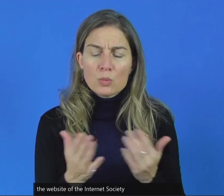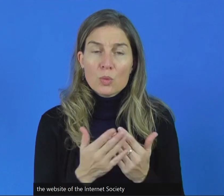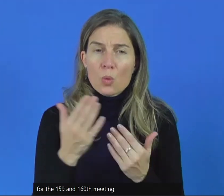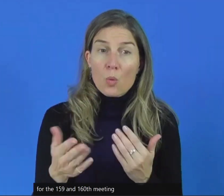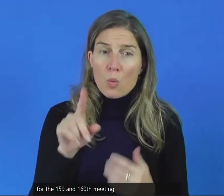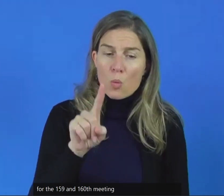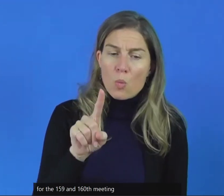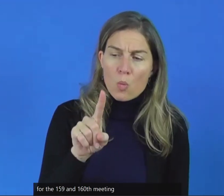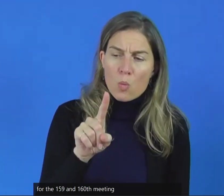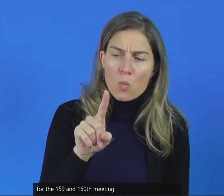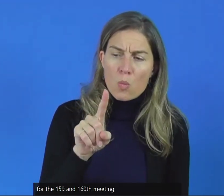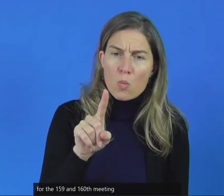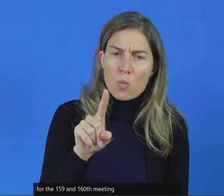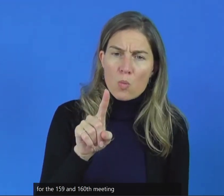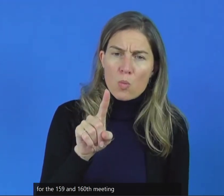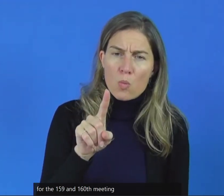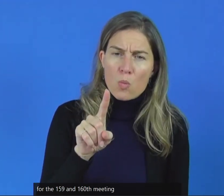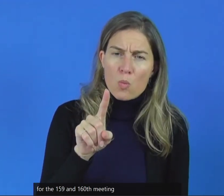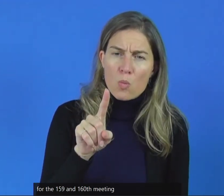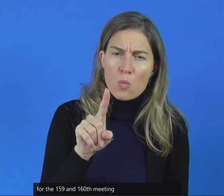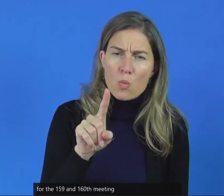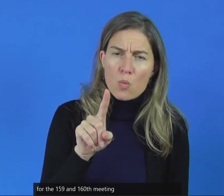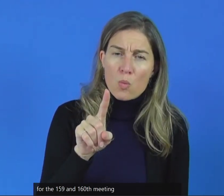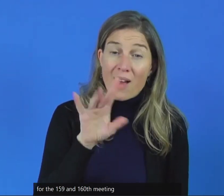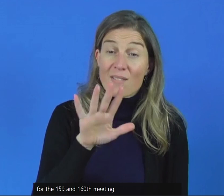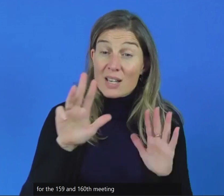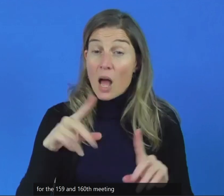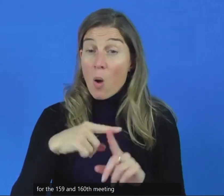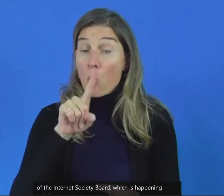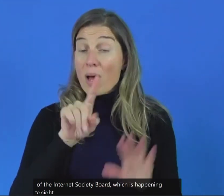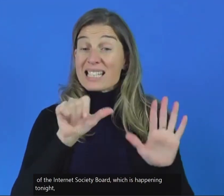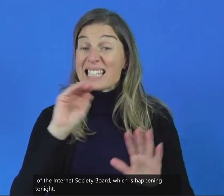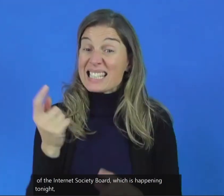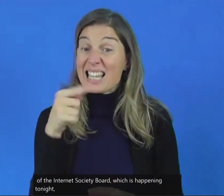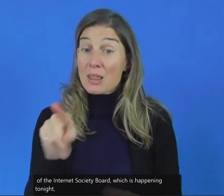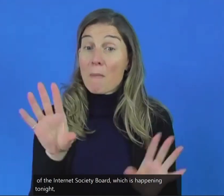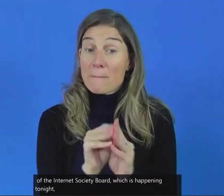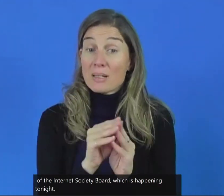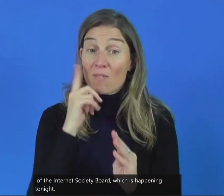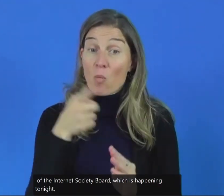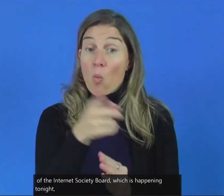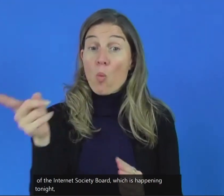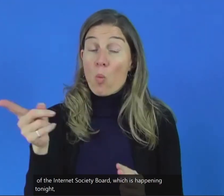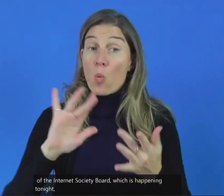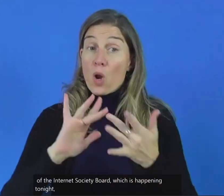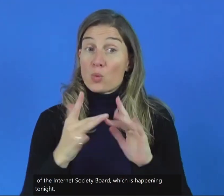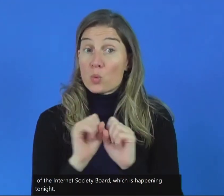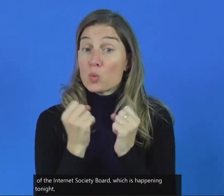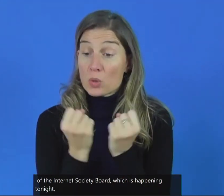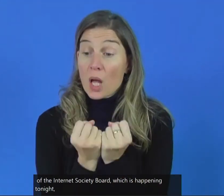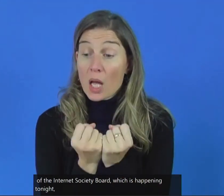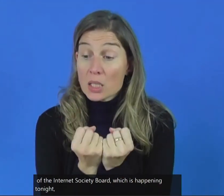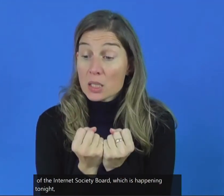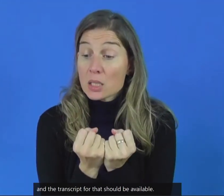the transcript for that should be available. What is my aim here? Aim here